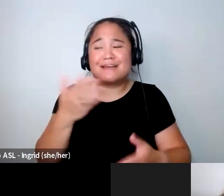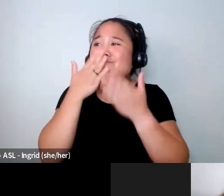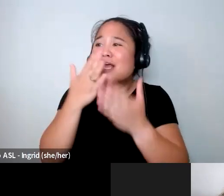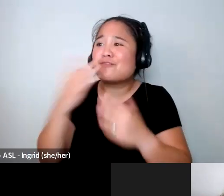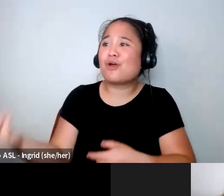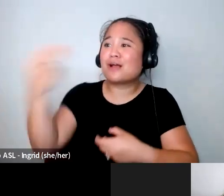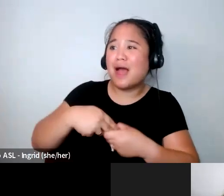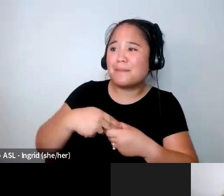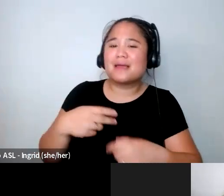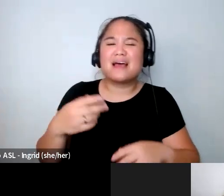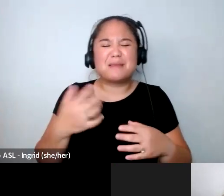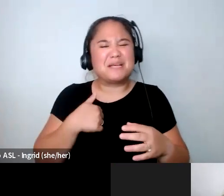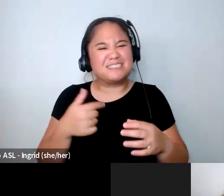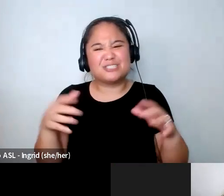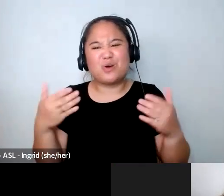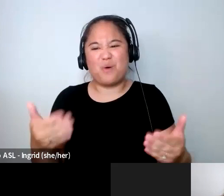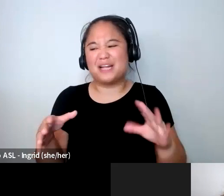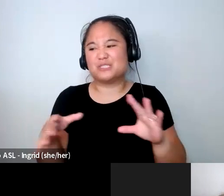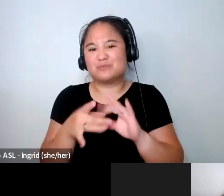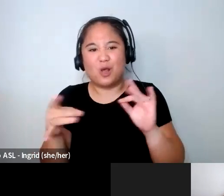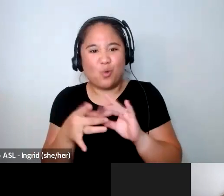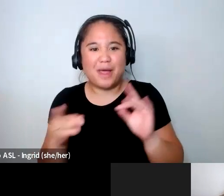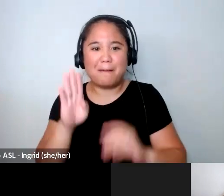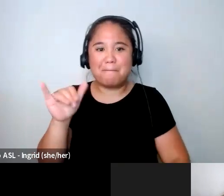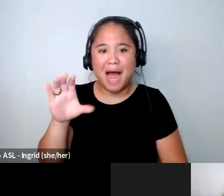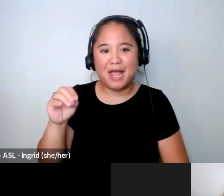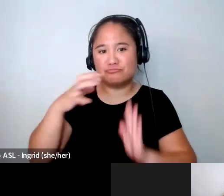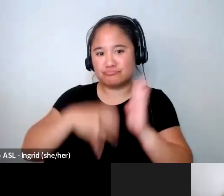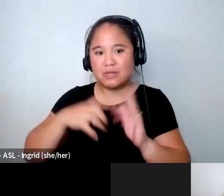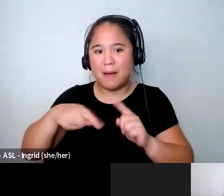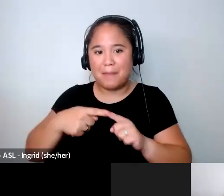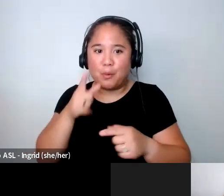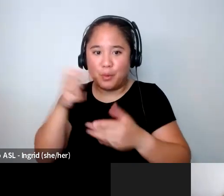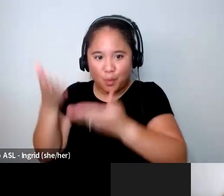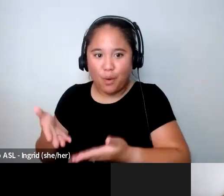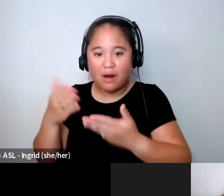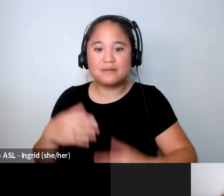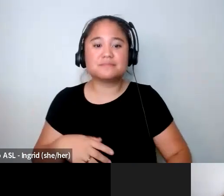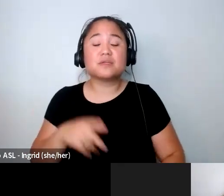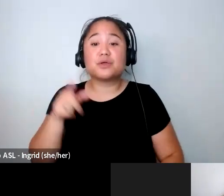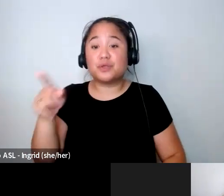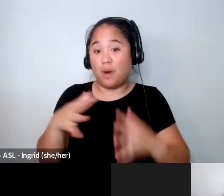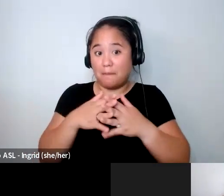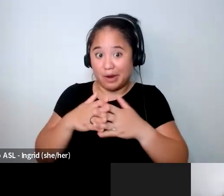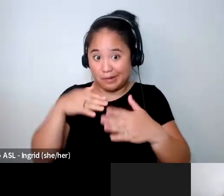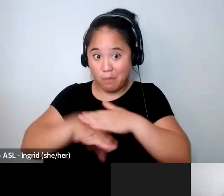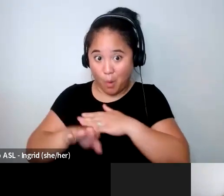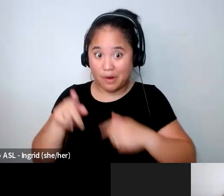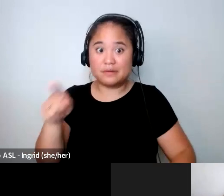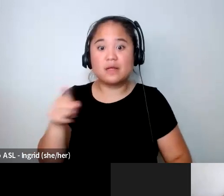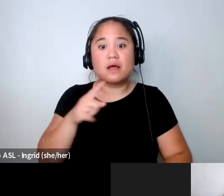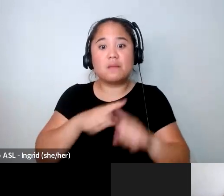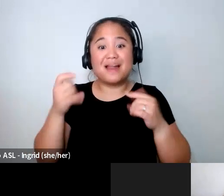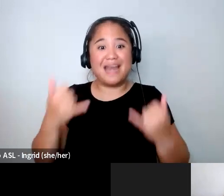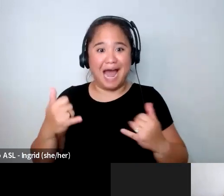Velvet let me just do like a quick little bio about you um you are American born but now you're